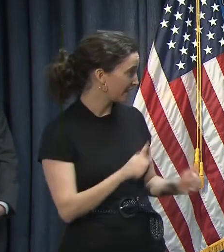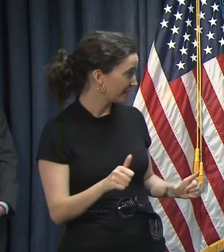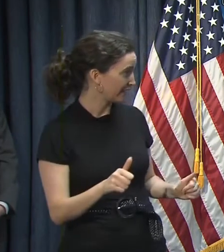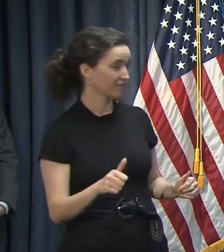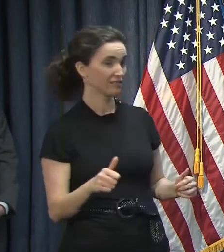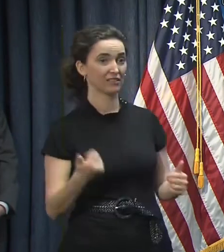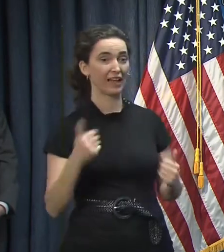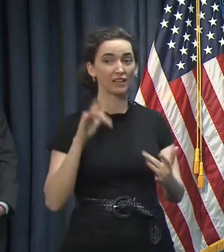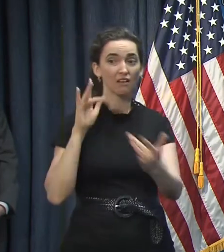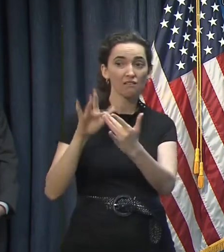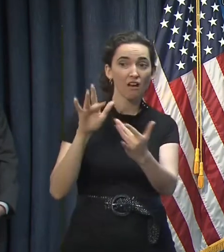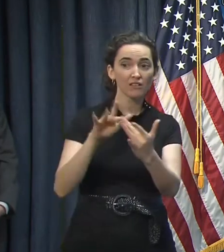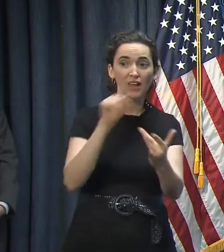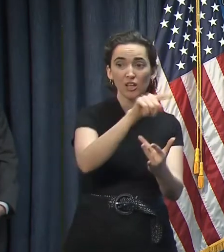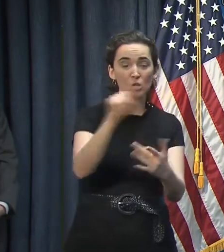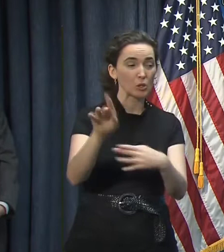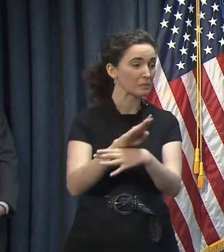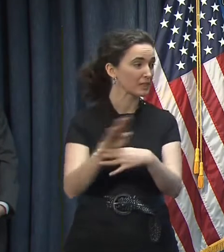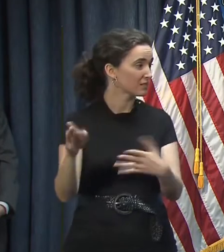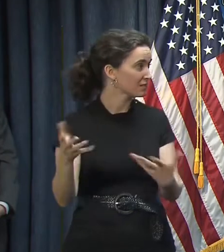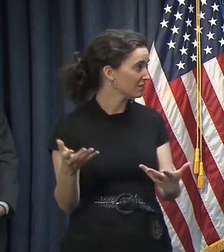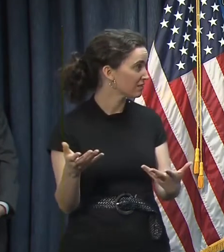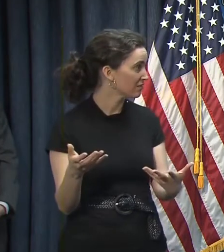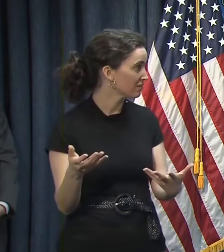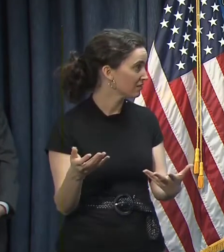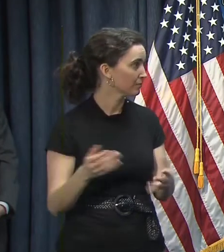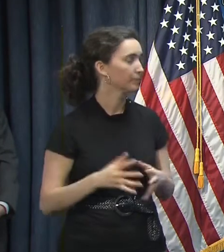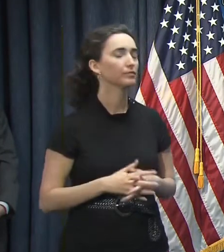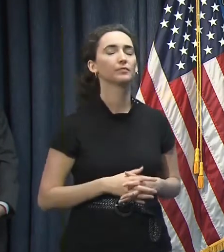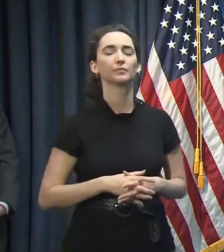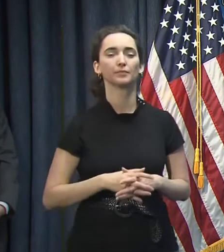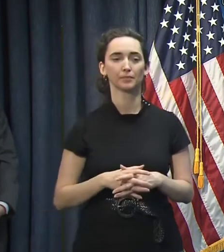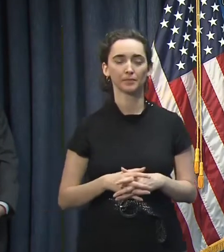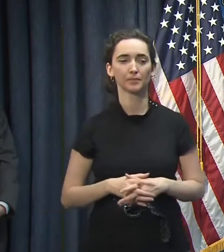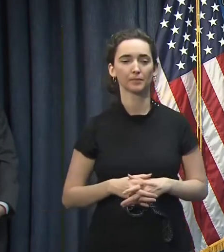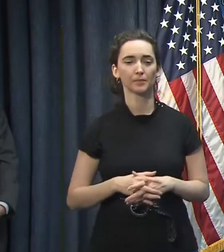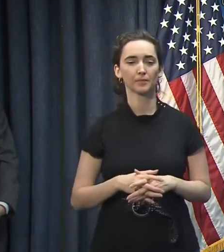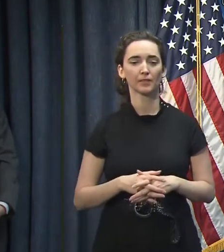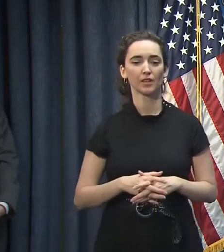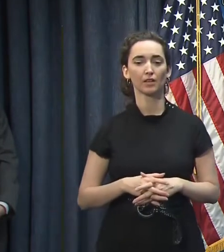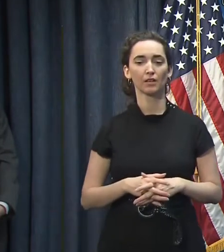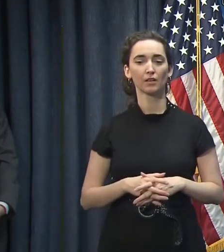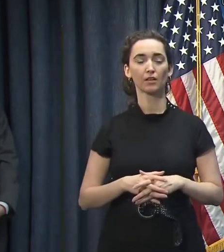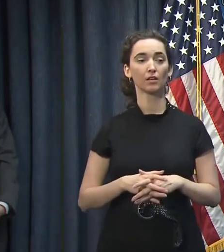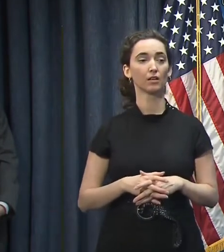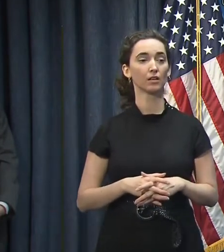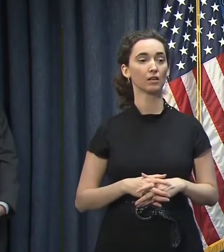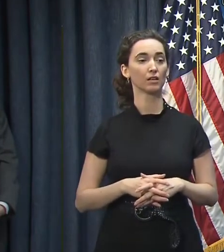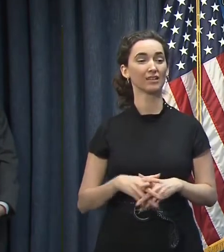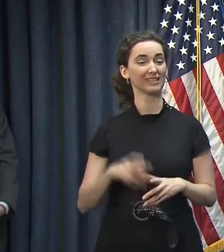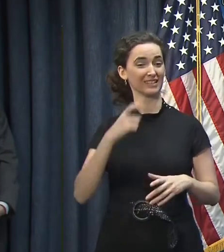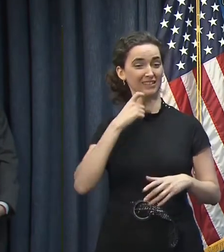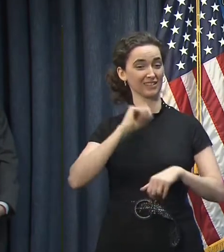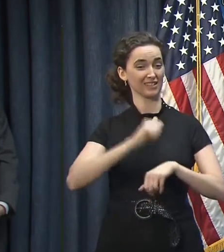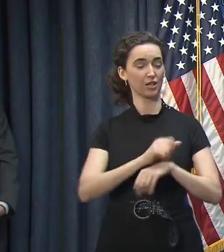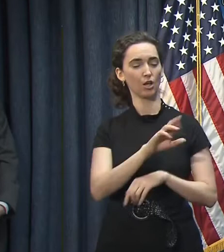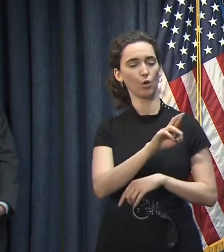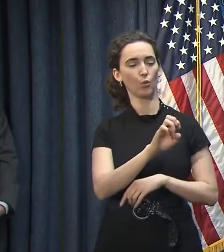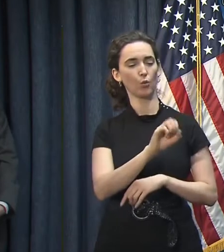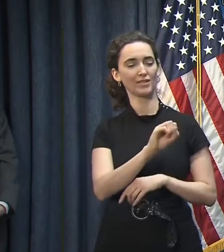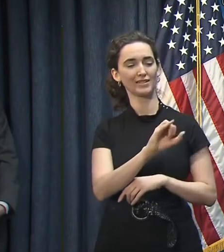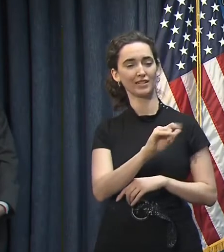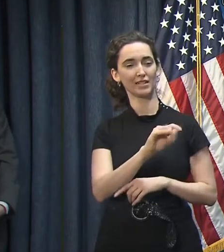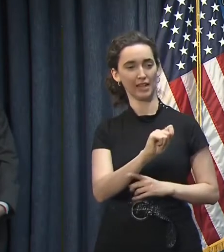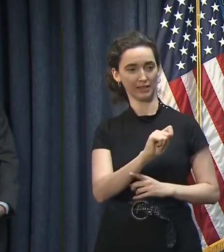Have you had any kind of contact with those kind of businesses? MR. Well, certainly with the resilient task force that we've created, the Resiliency Commission